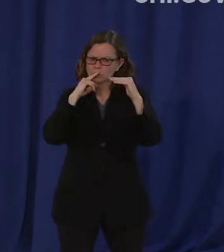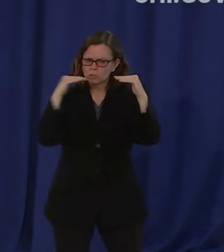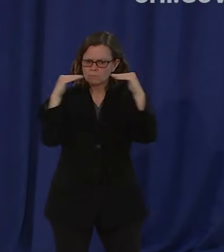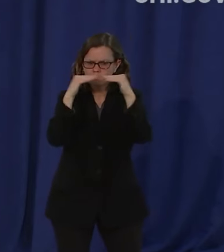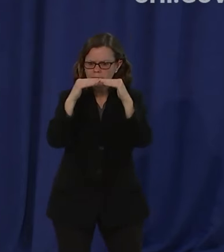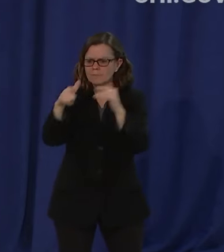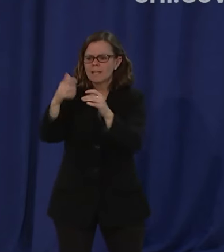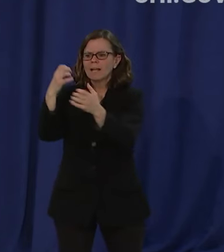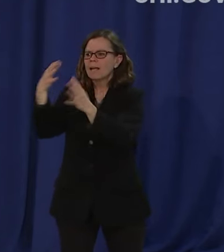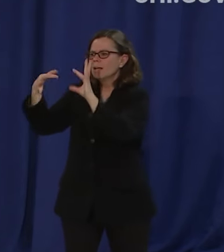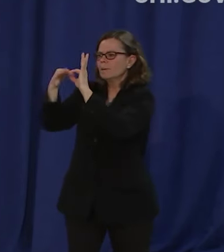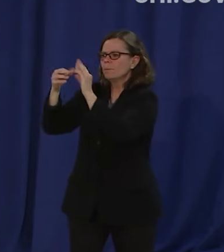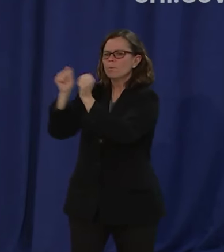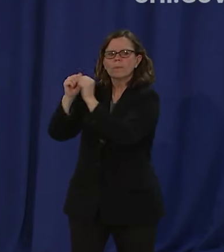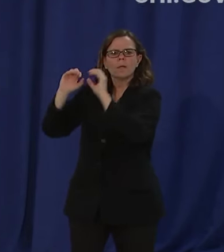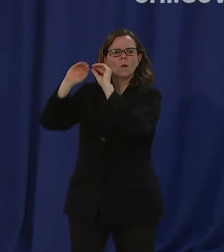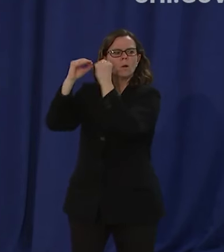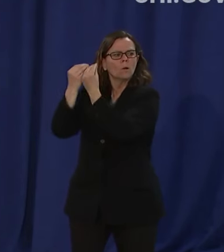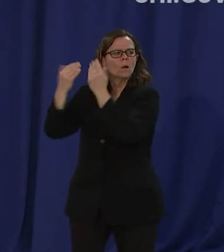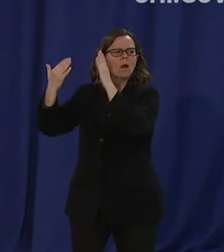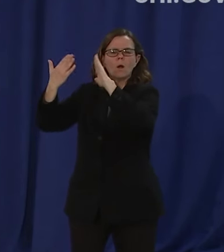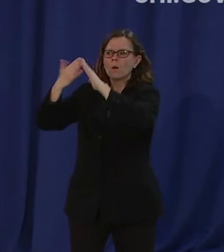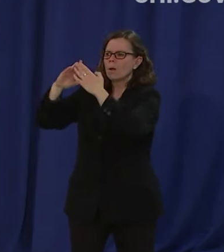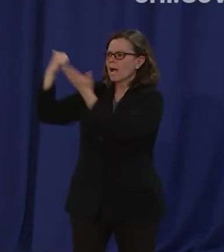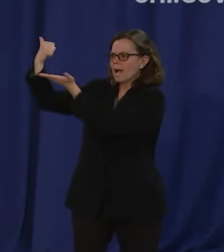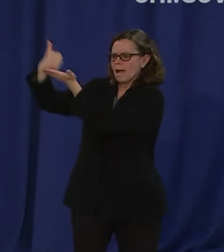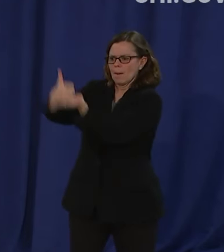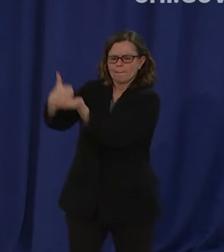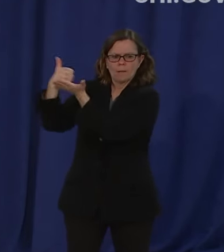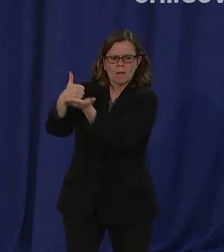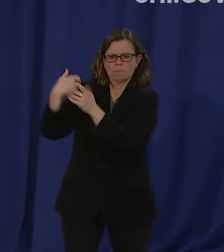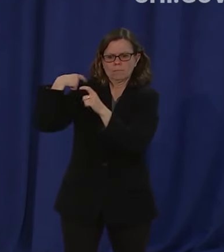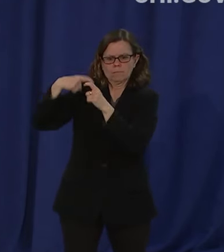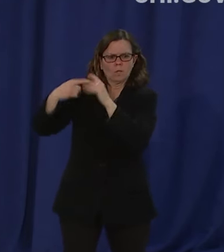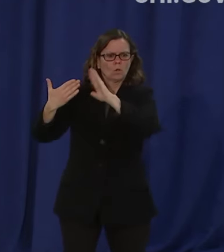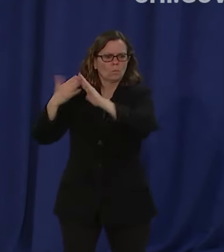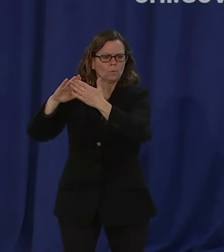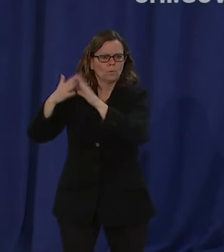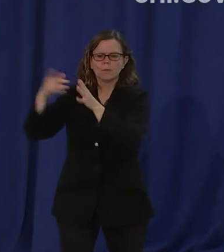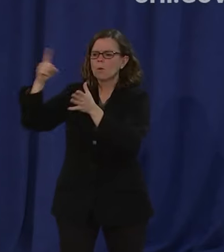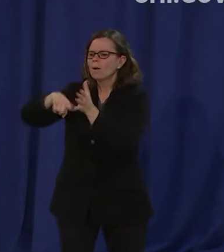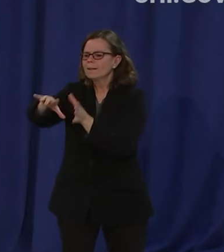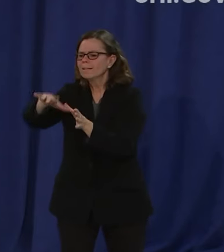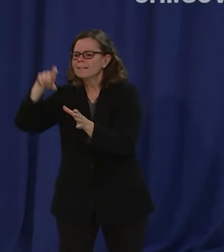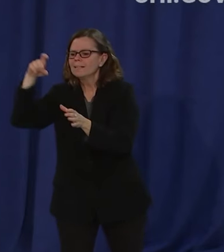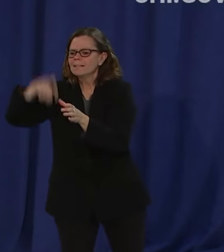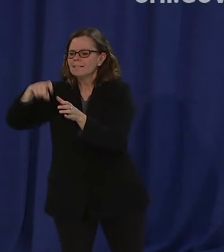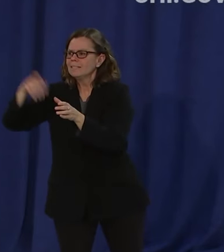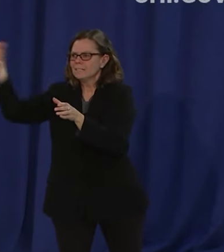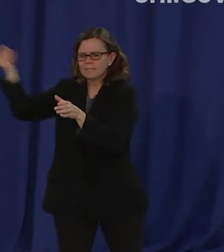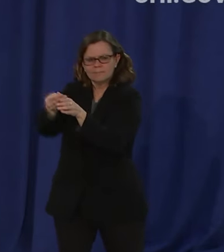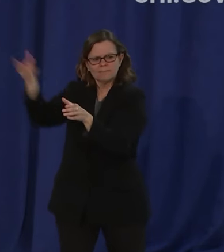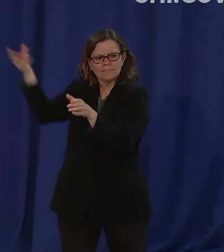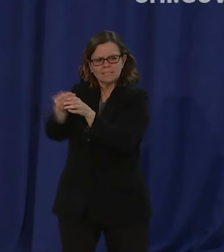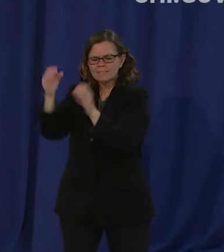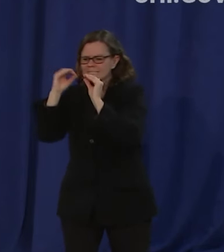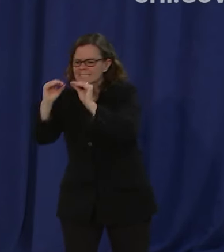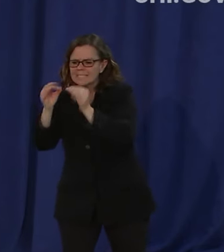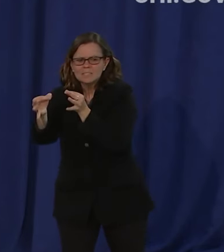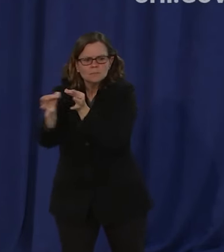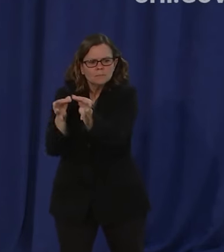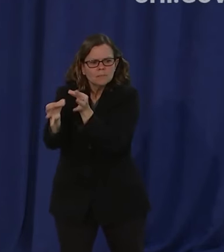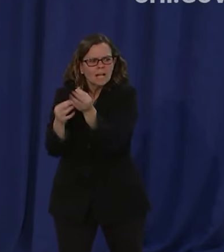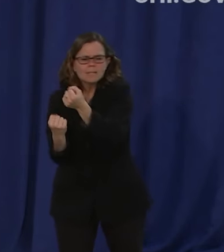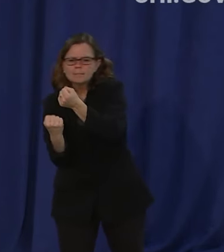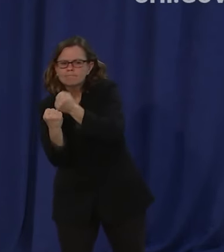community so we can bring resources help educate the community and provide them with the supports that they need to be able to